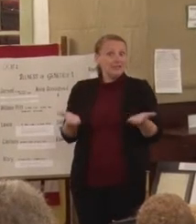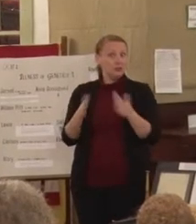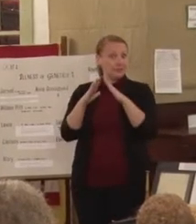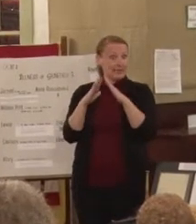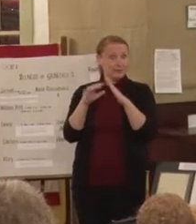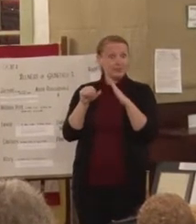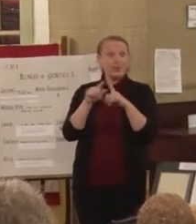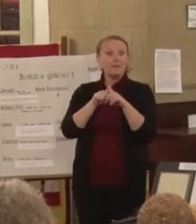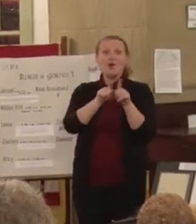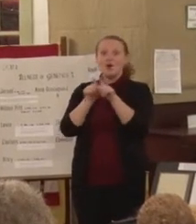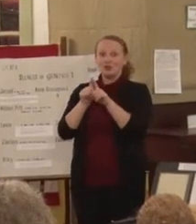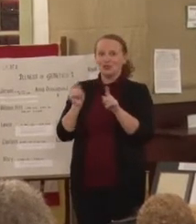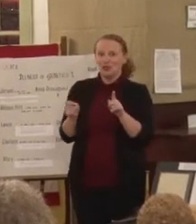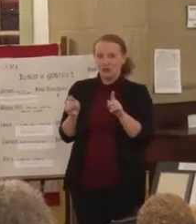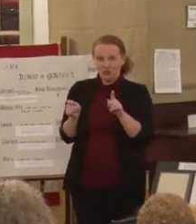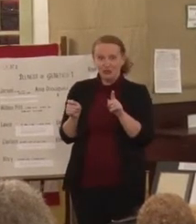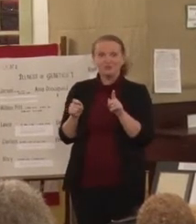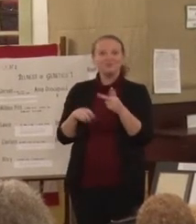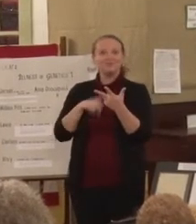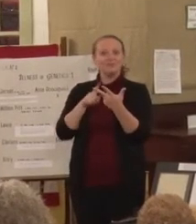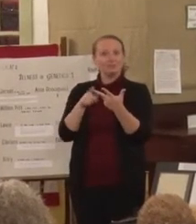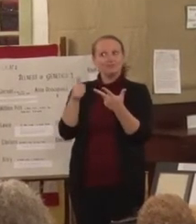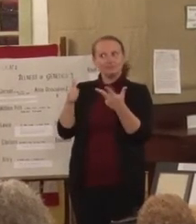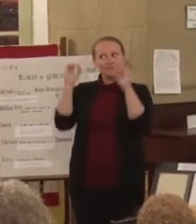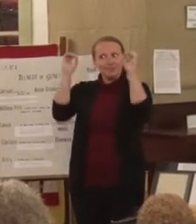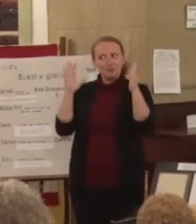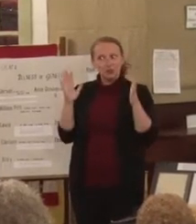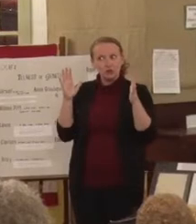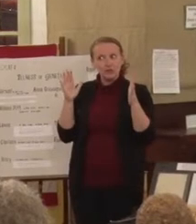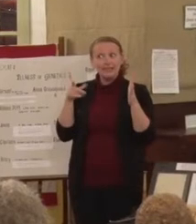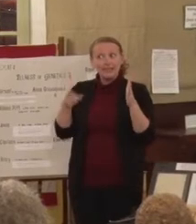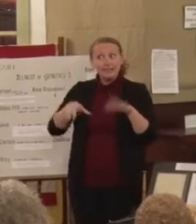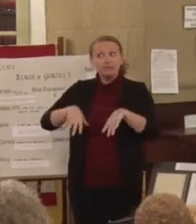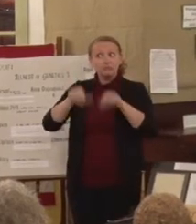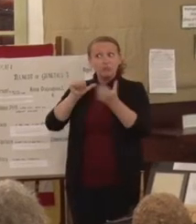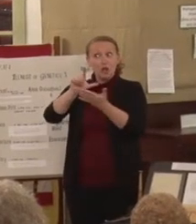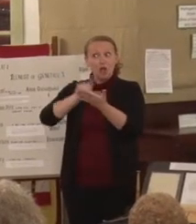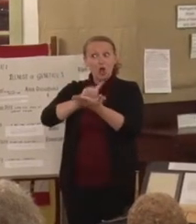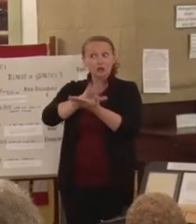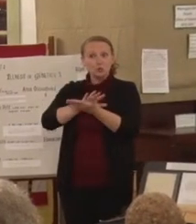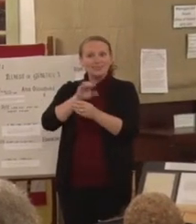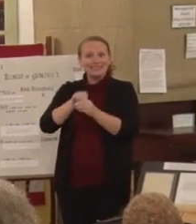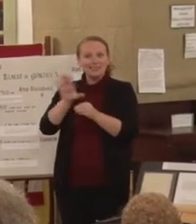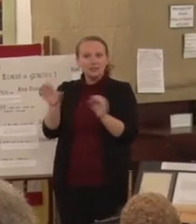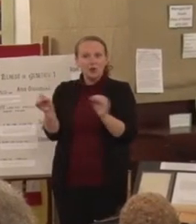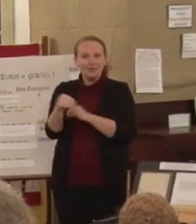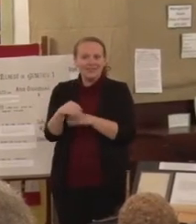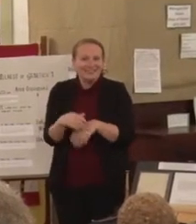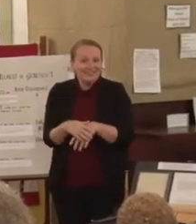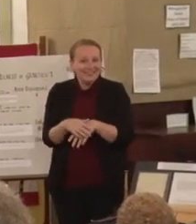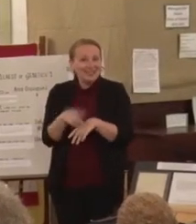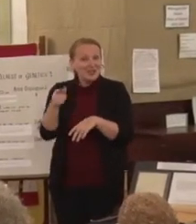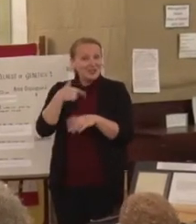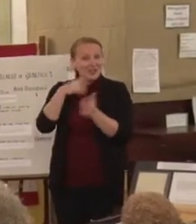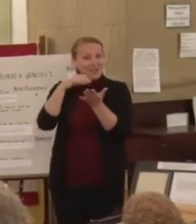He was a teacher. He actually had a law school in his office. And we have a record of 56 students